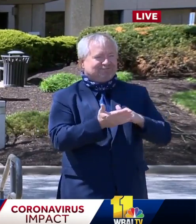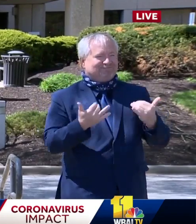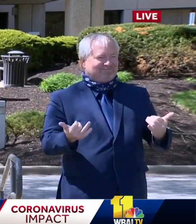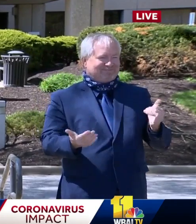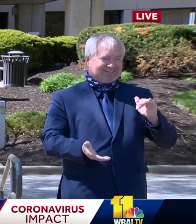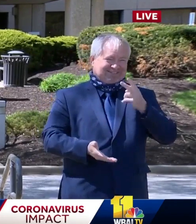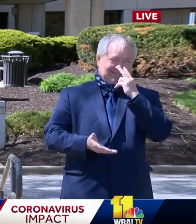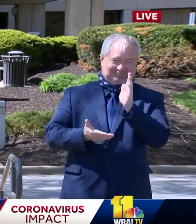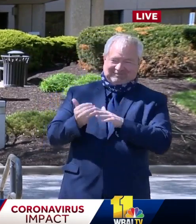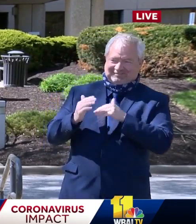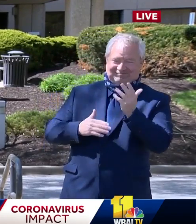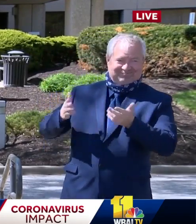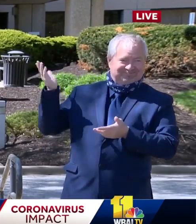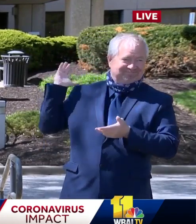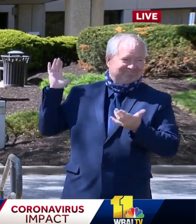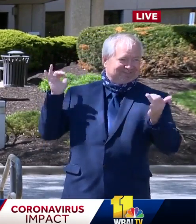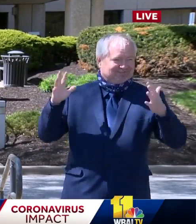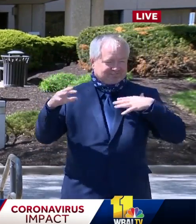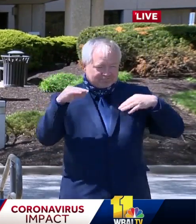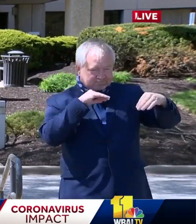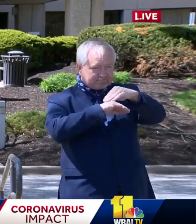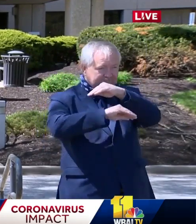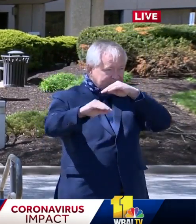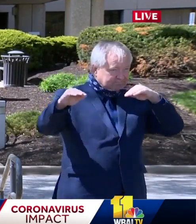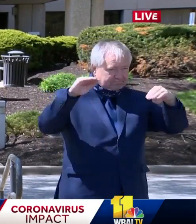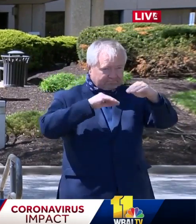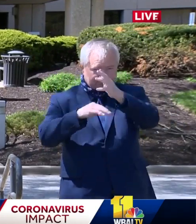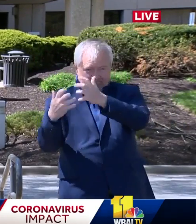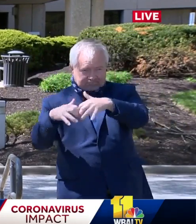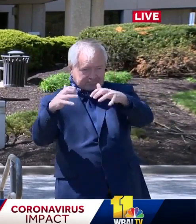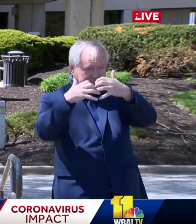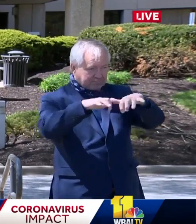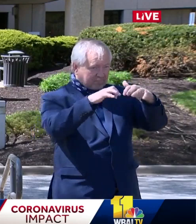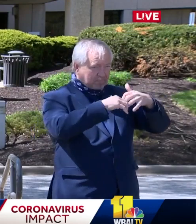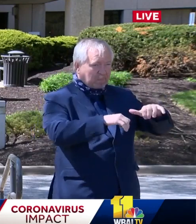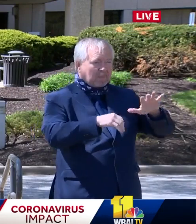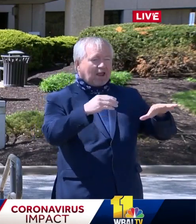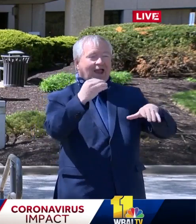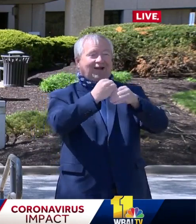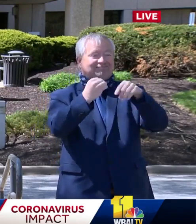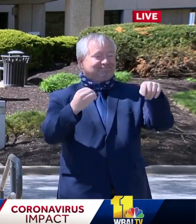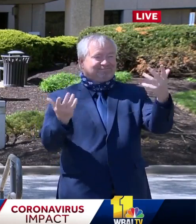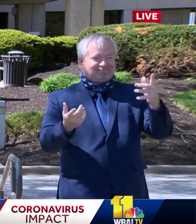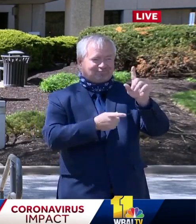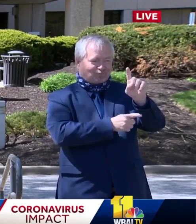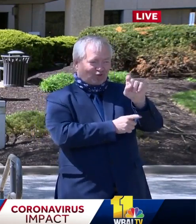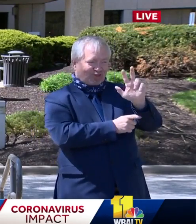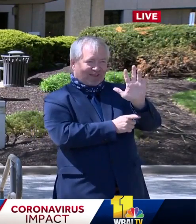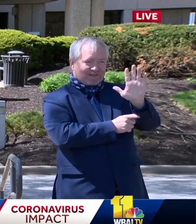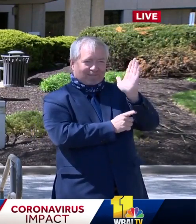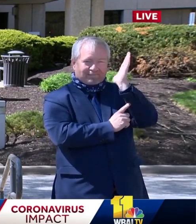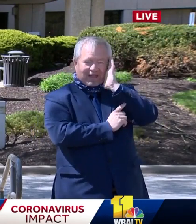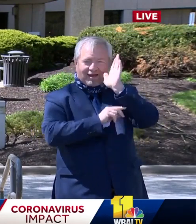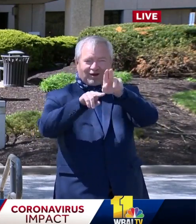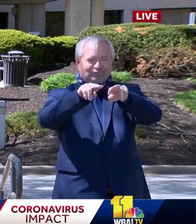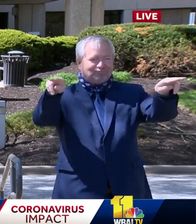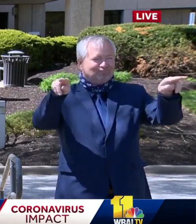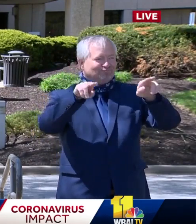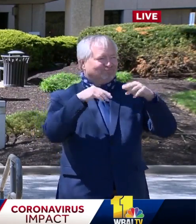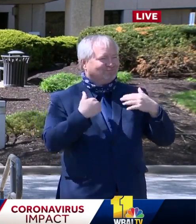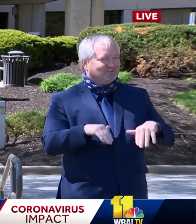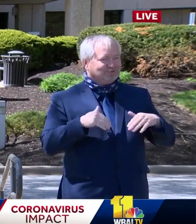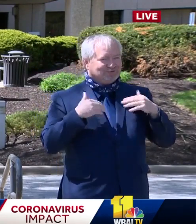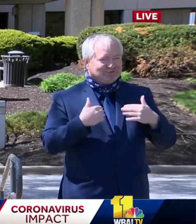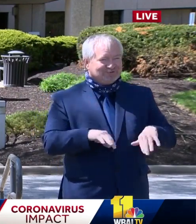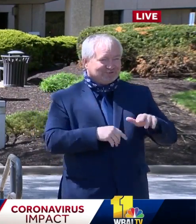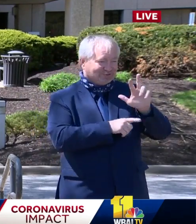will now provide an additional 135 beds, including 35 intensive care beds,